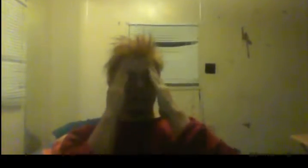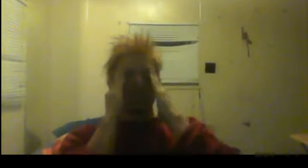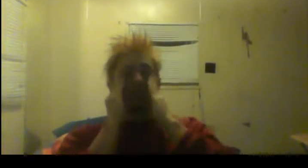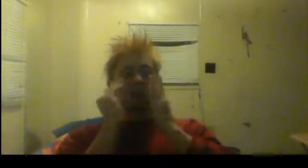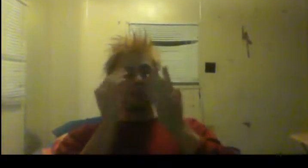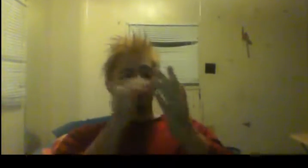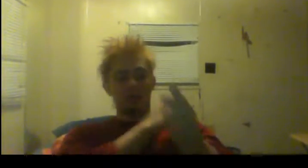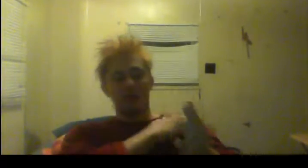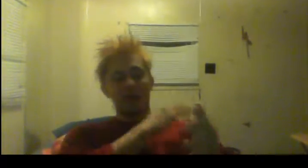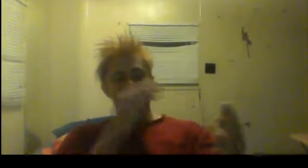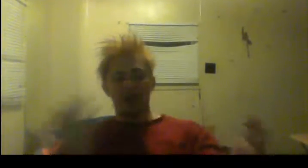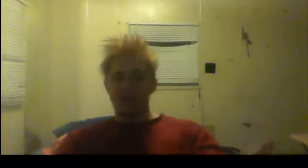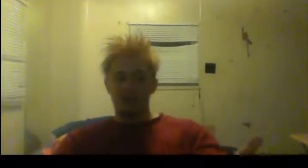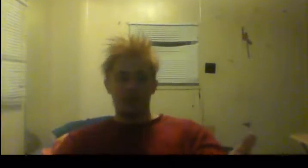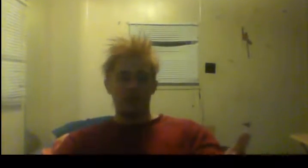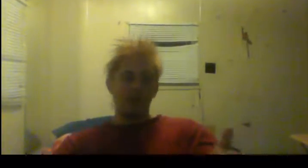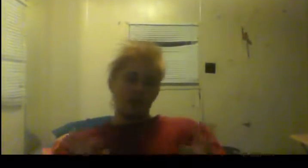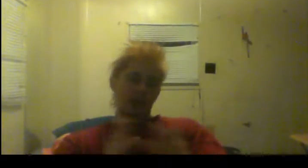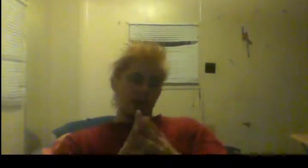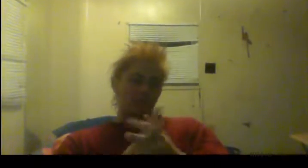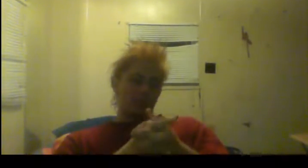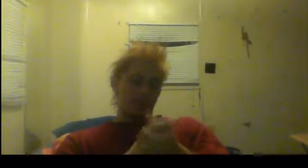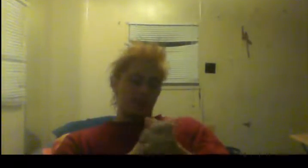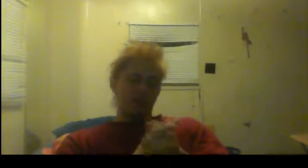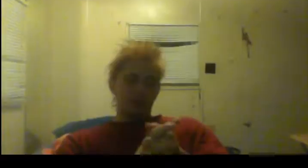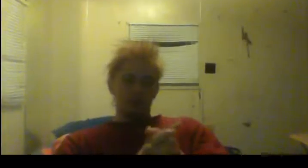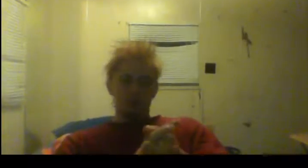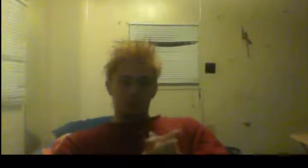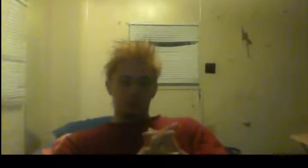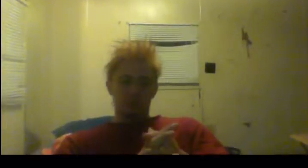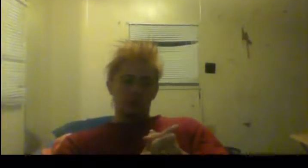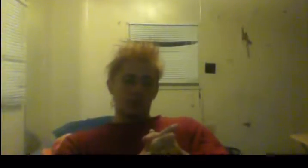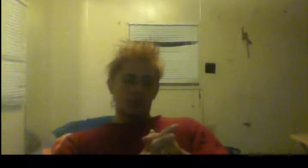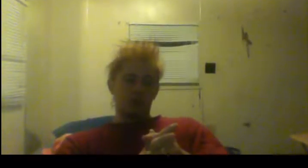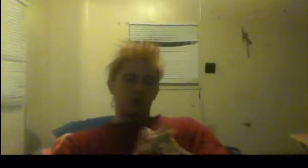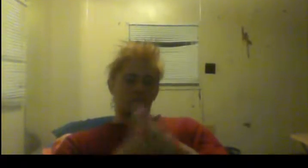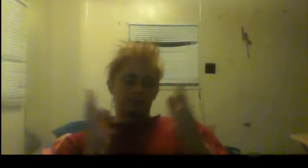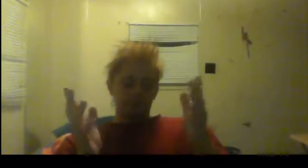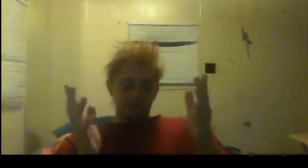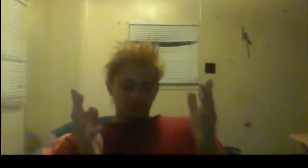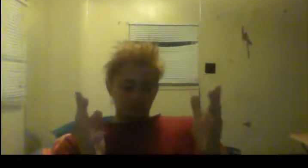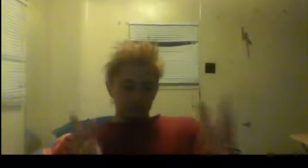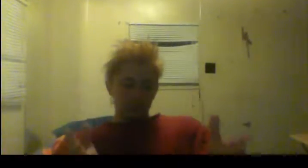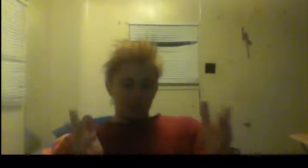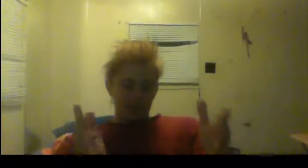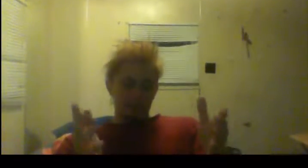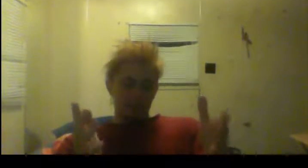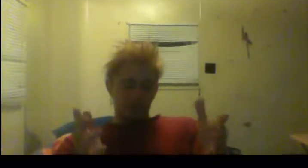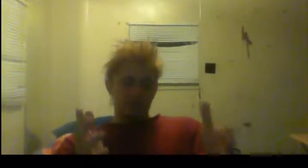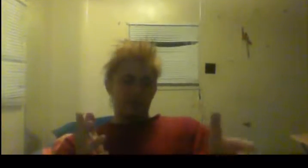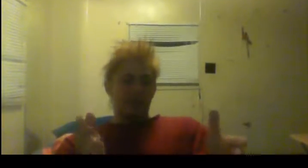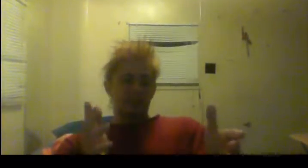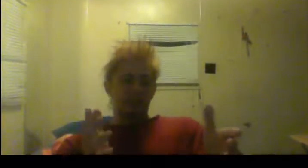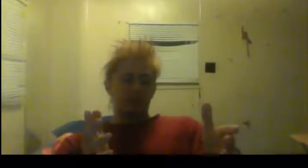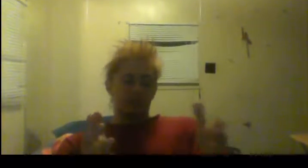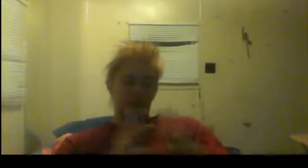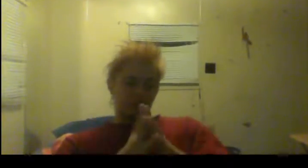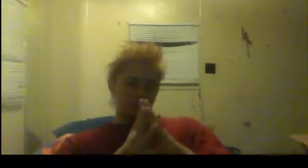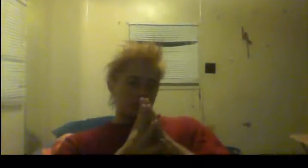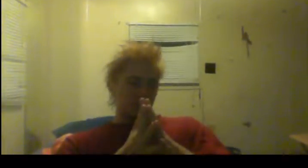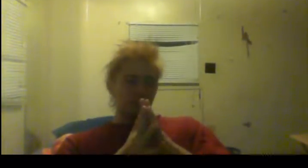sweat pouring. You have to have that, that makes your muscles work harder. That burns fat. You